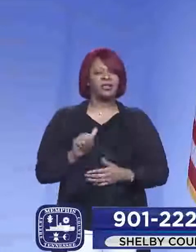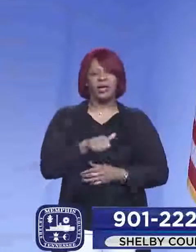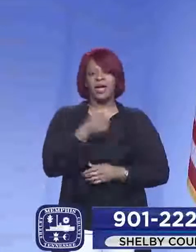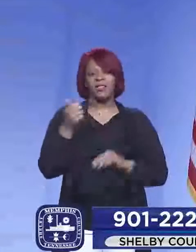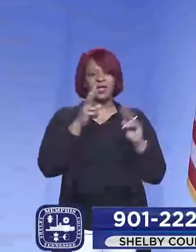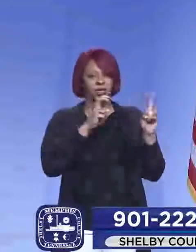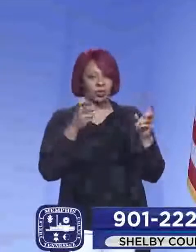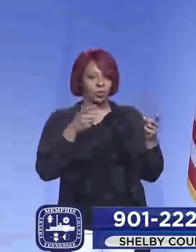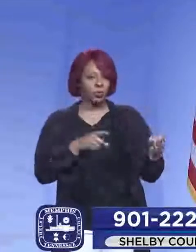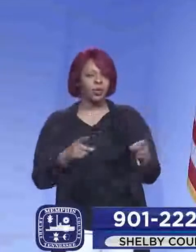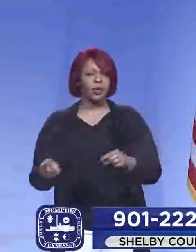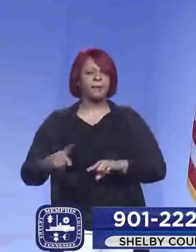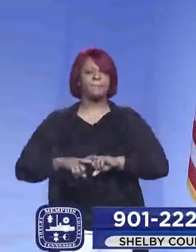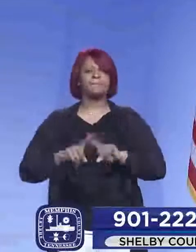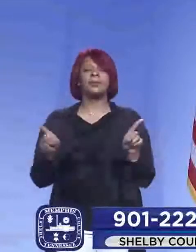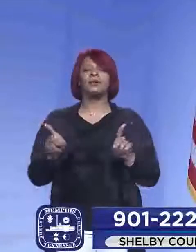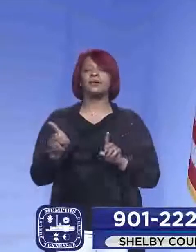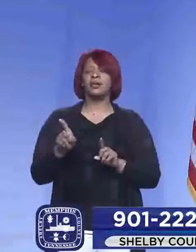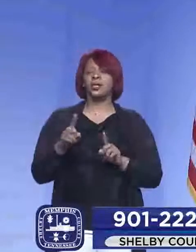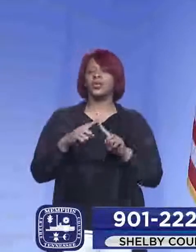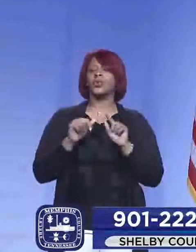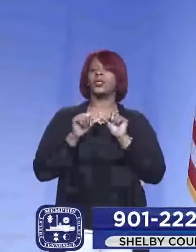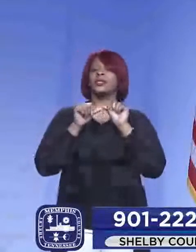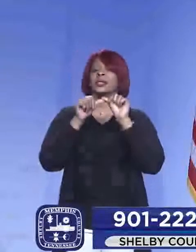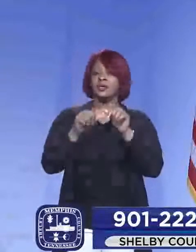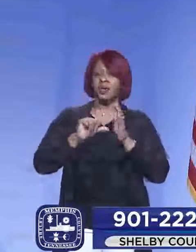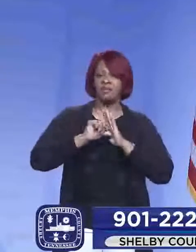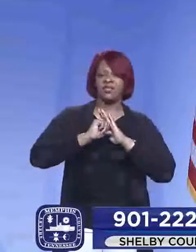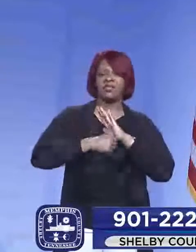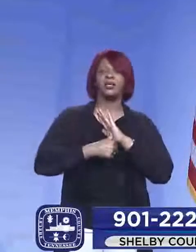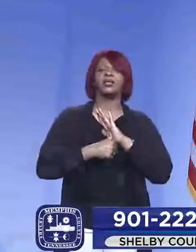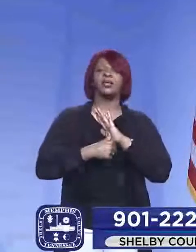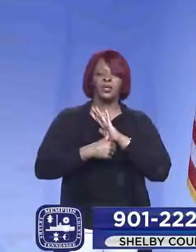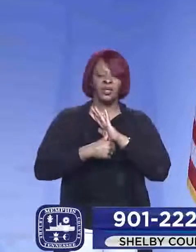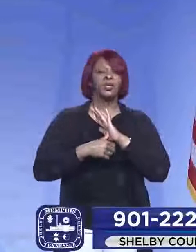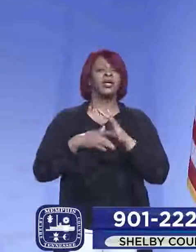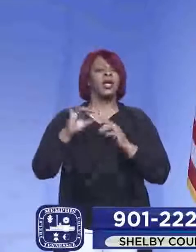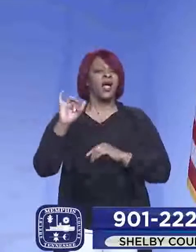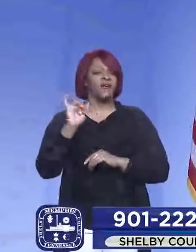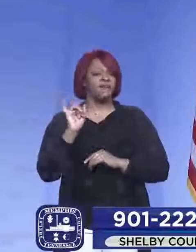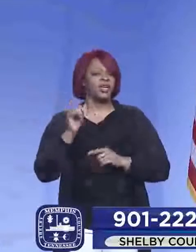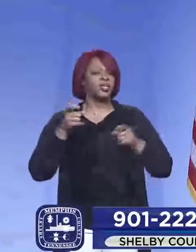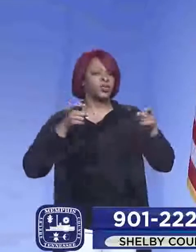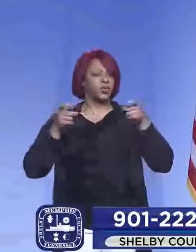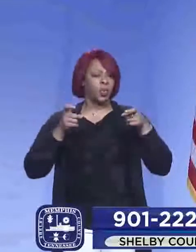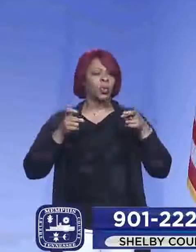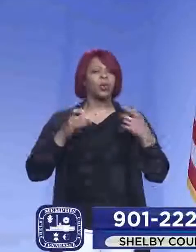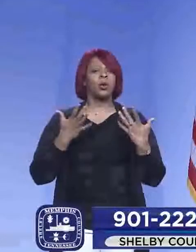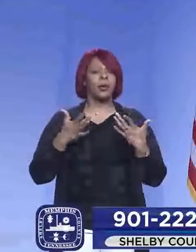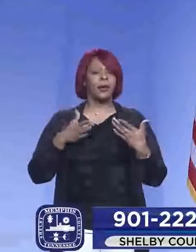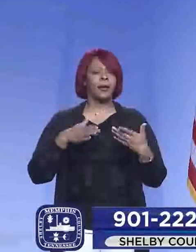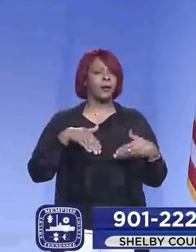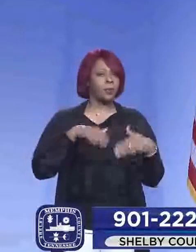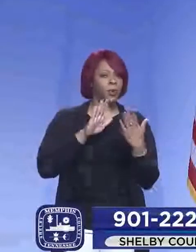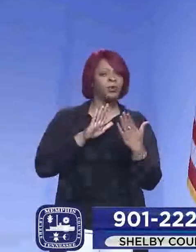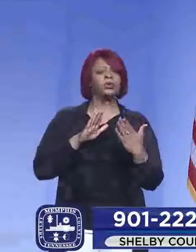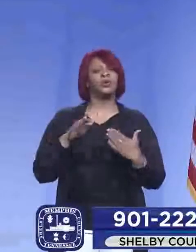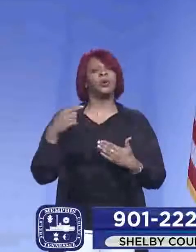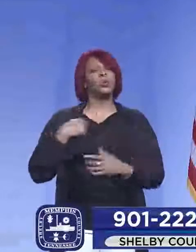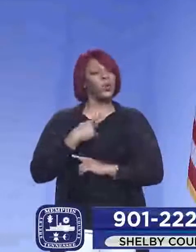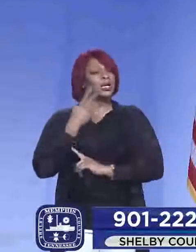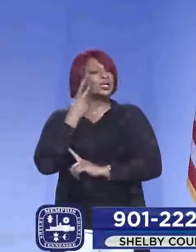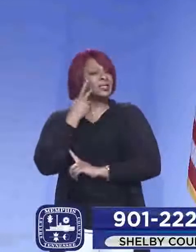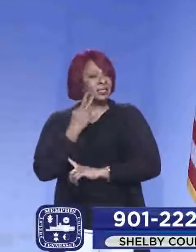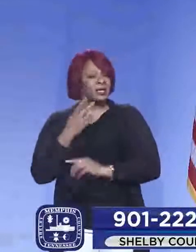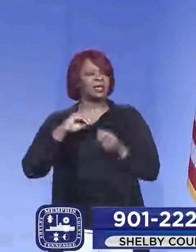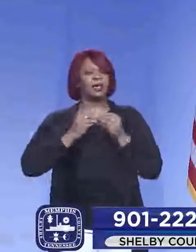issue going on? But also to continue to emphasize the infection control practices. But we definitely do see